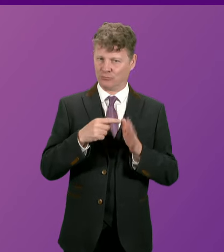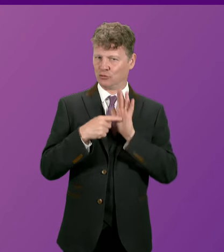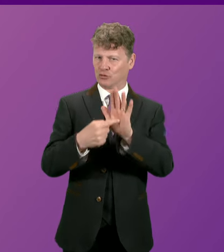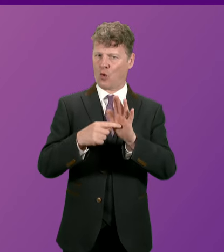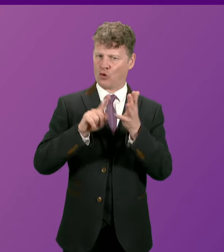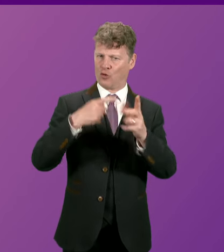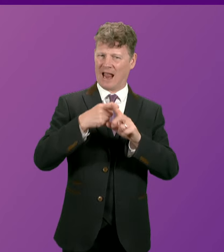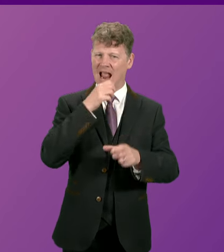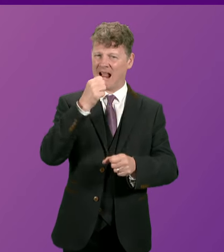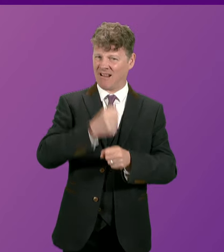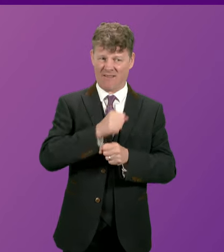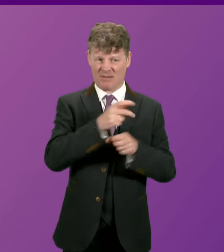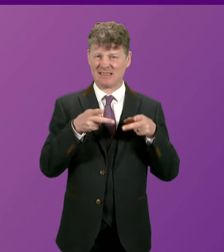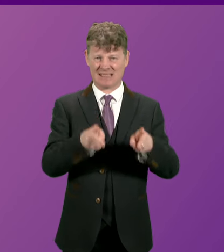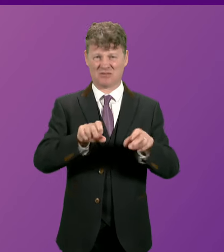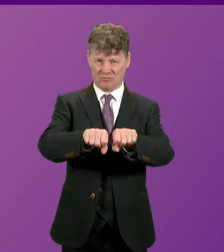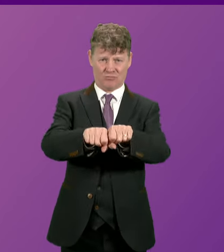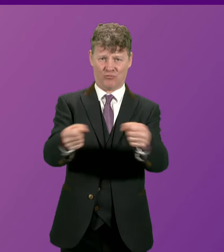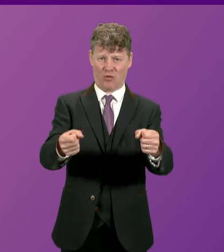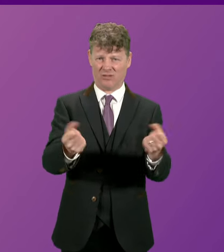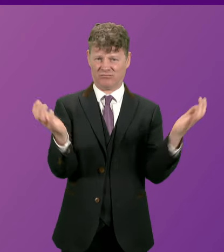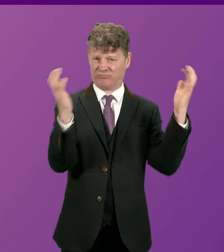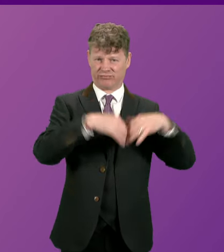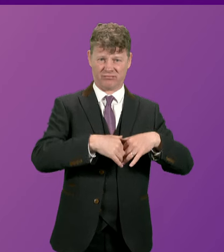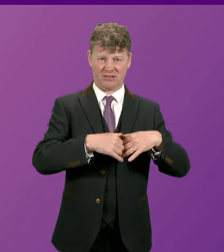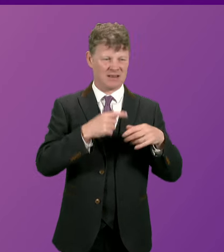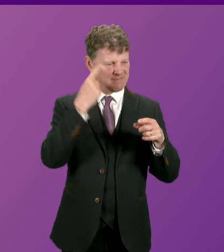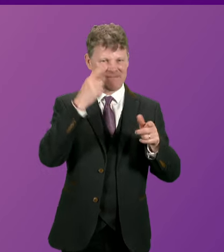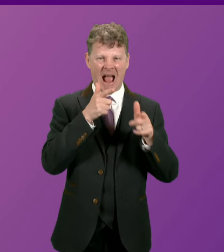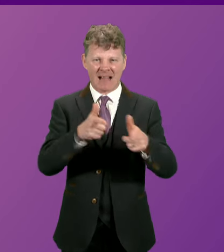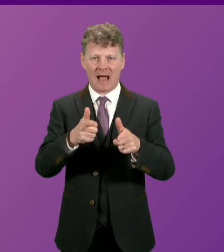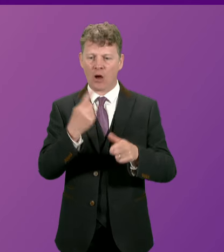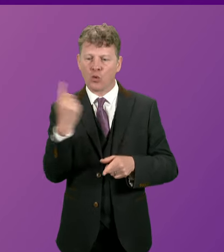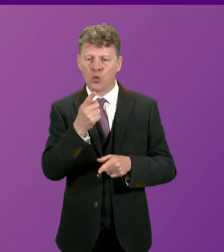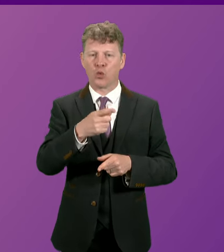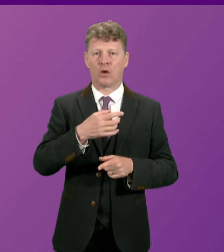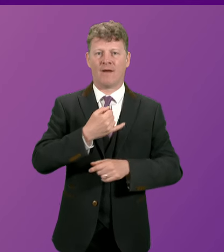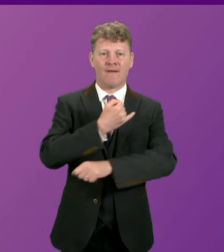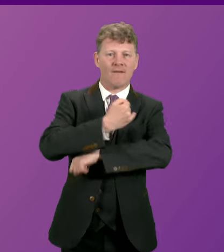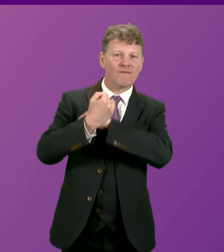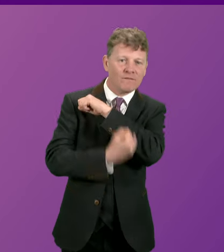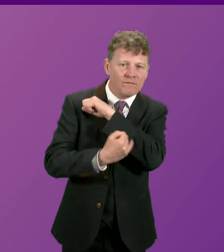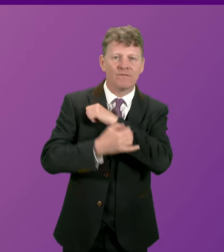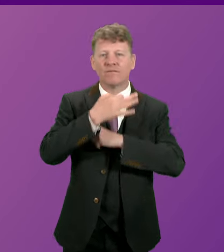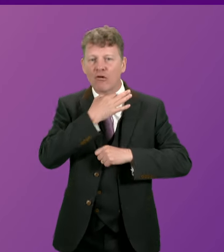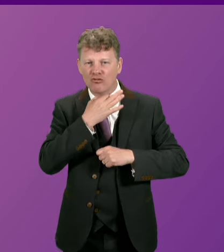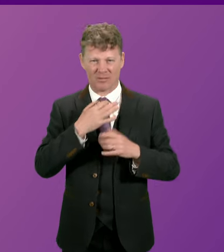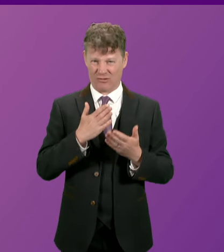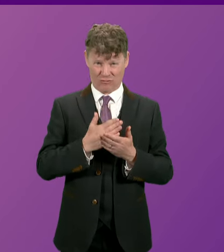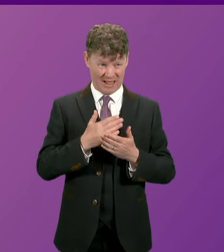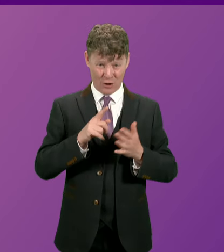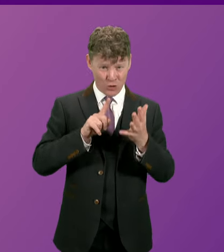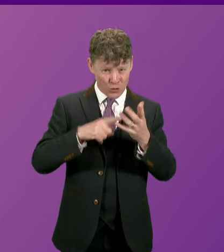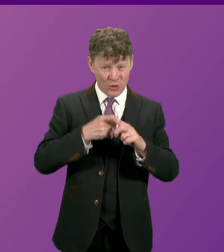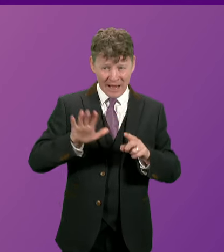that's focused on constantly attacking the most vulnerable and is a complete abdication of the UK's not just moral